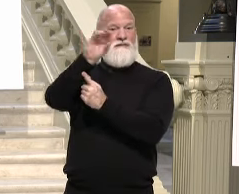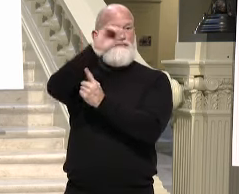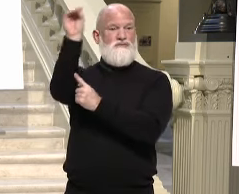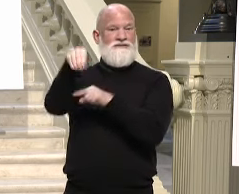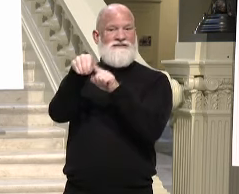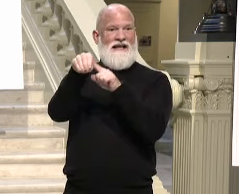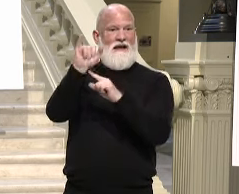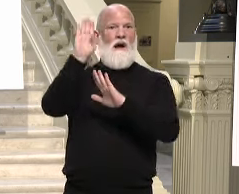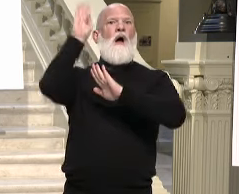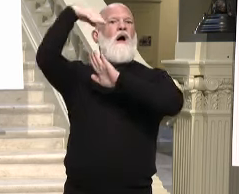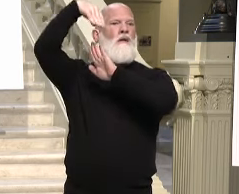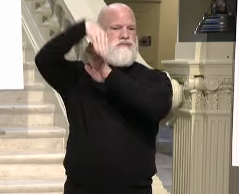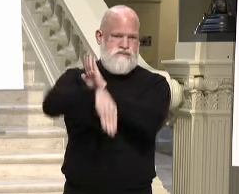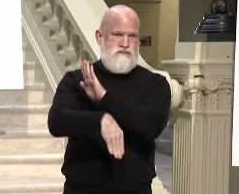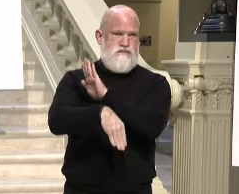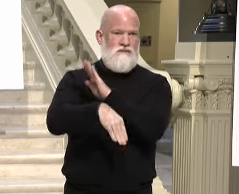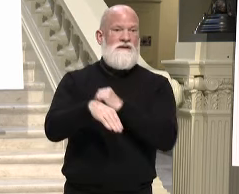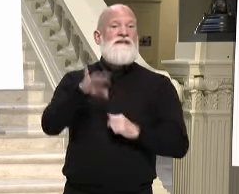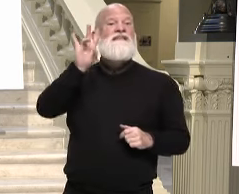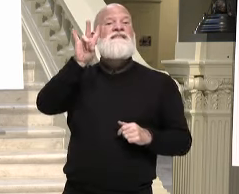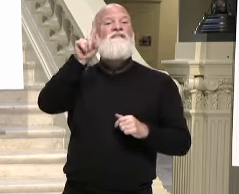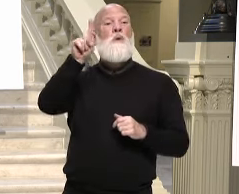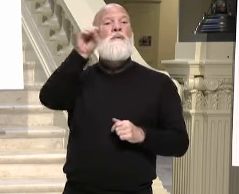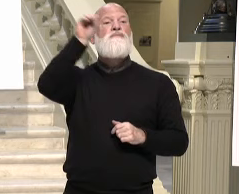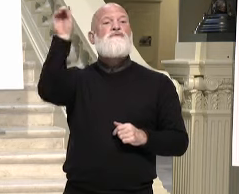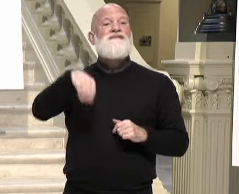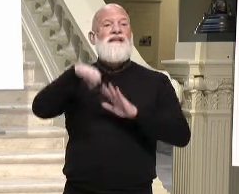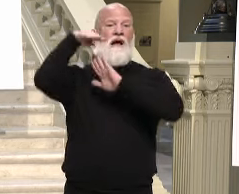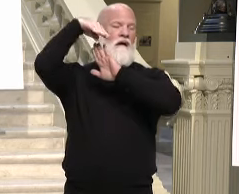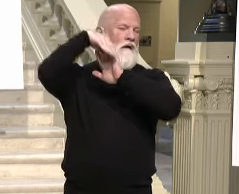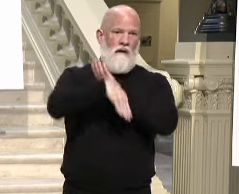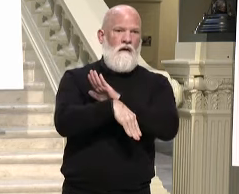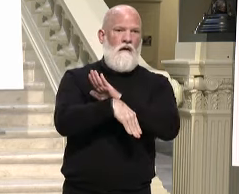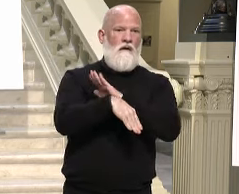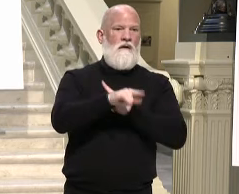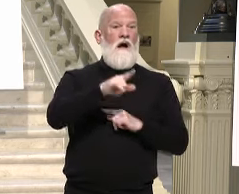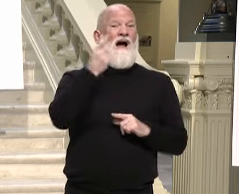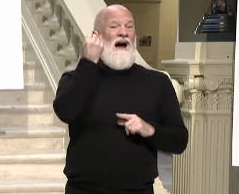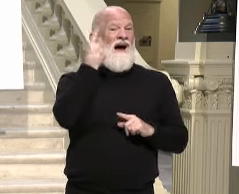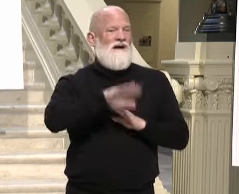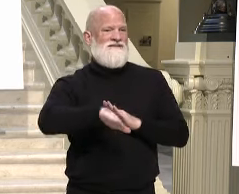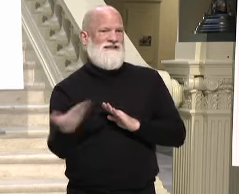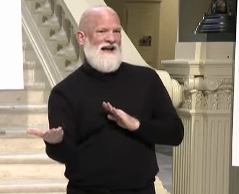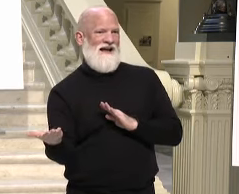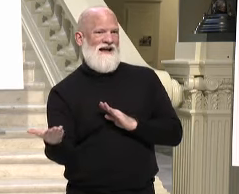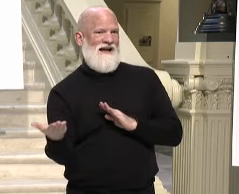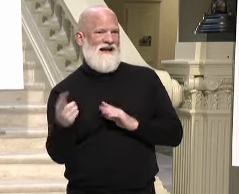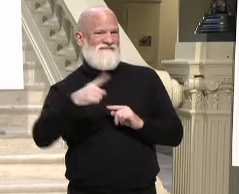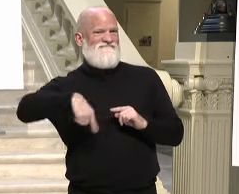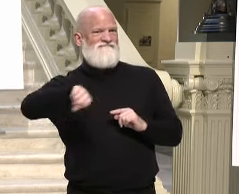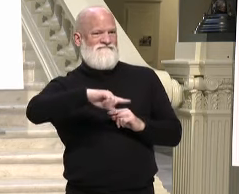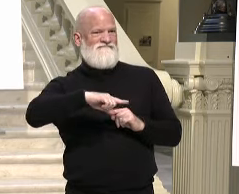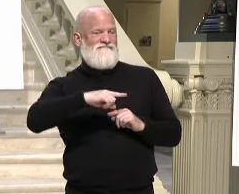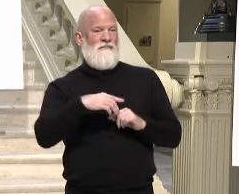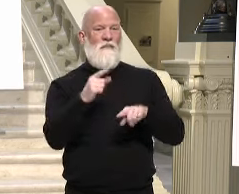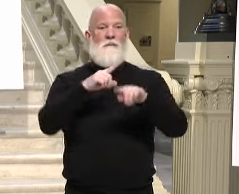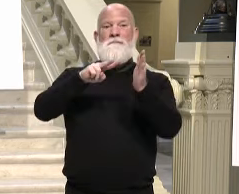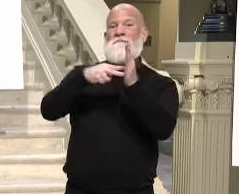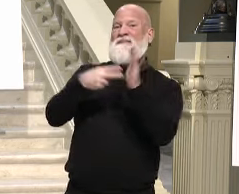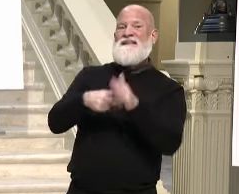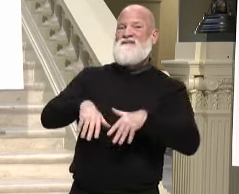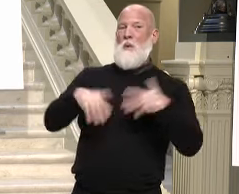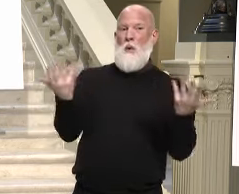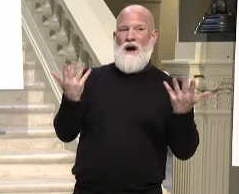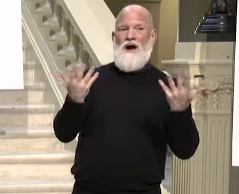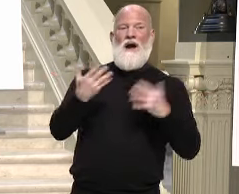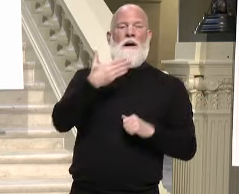71% decline in deaths. And we aren't seeing the kind of outbreaks there that we had seen in the past. And data